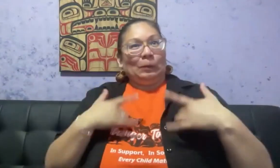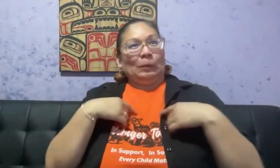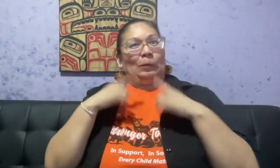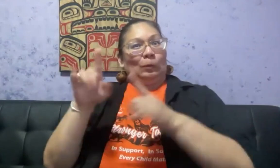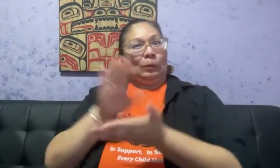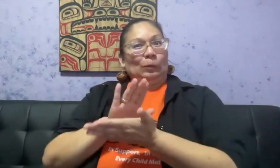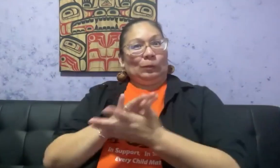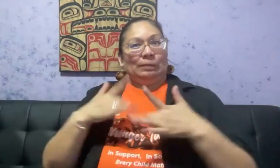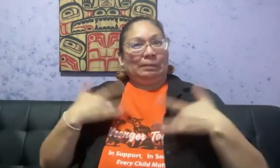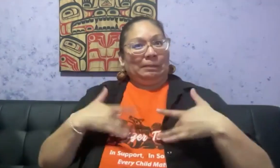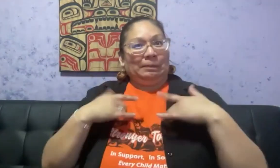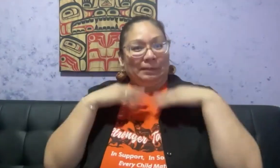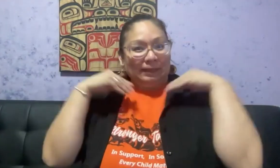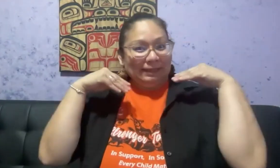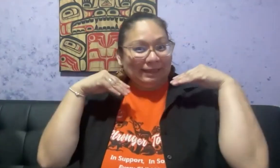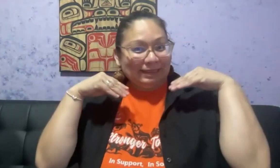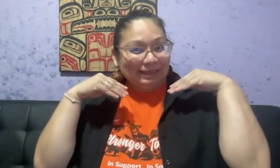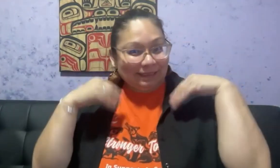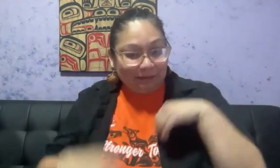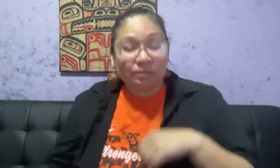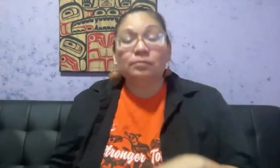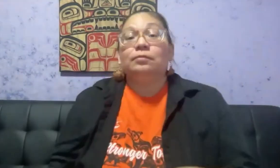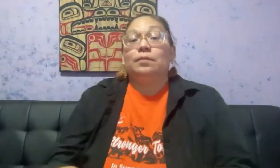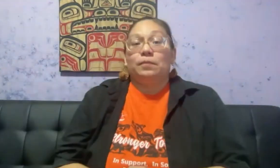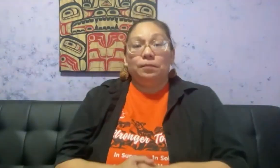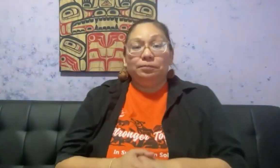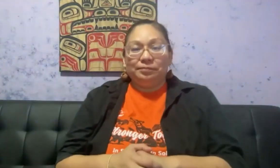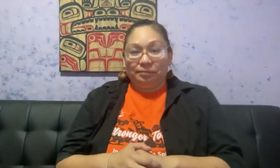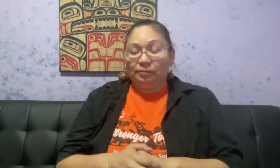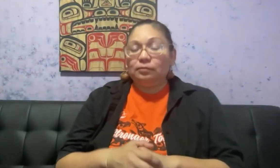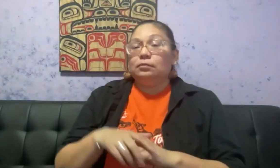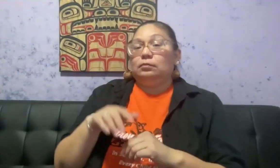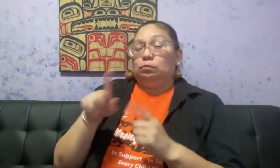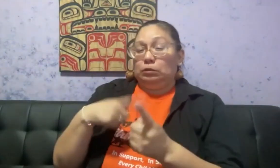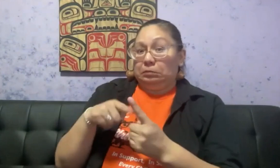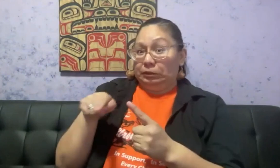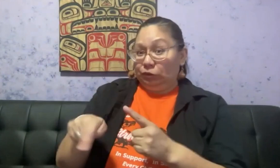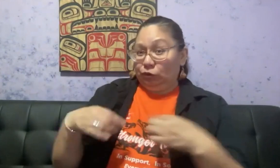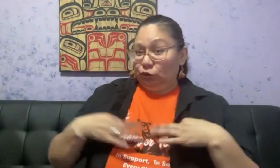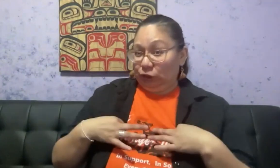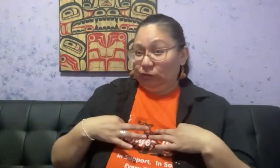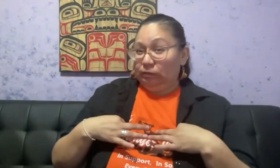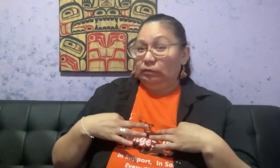Phyllis imagined how wonderful it would be to show everyone her new dress on her first day of school.